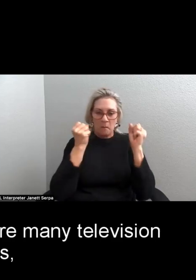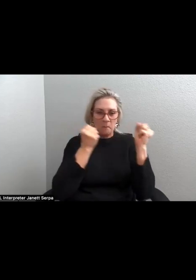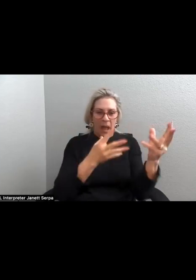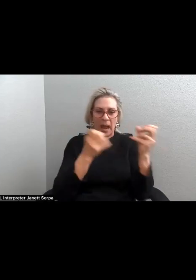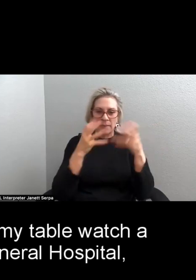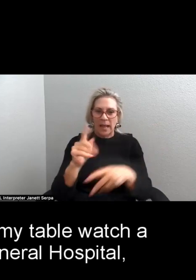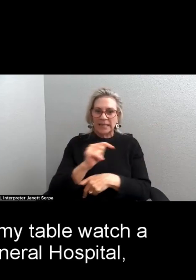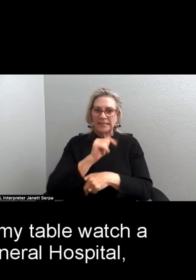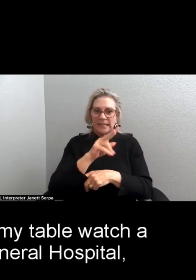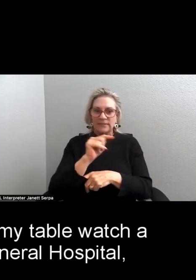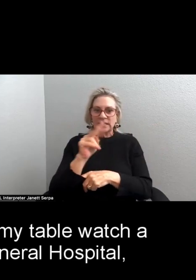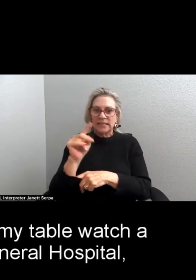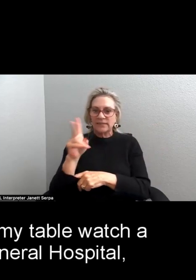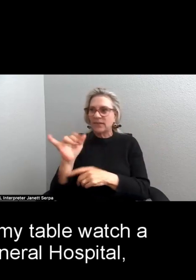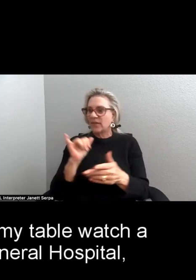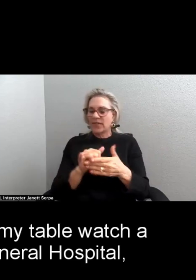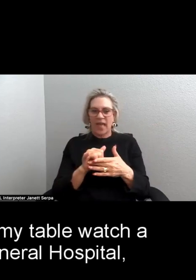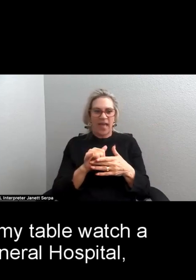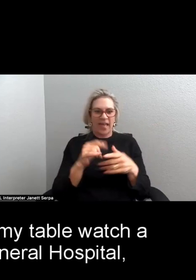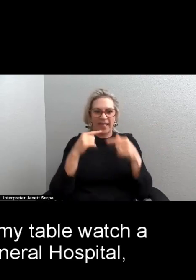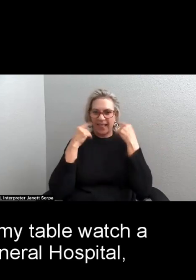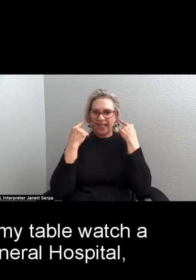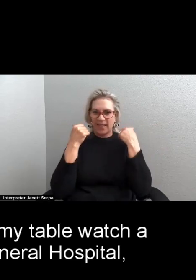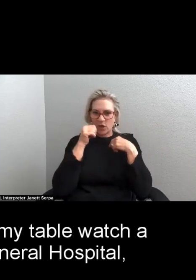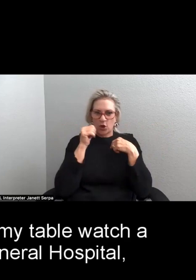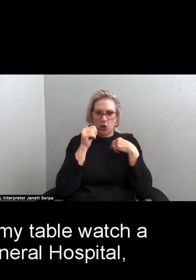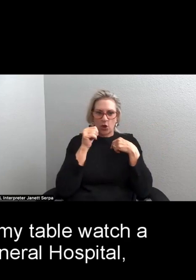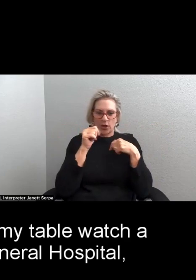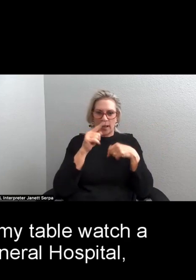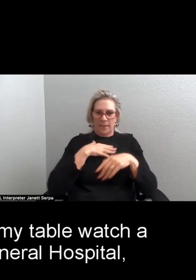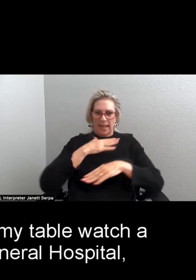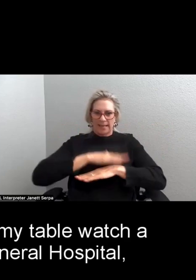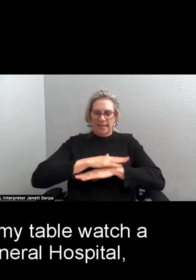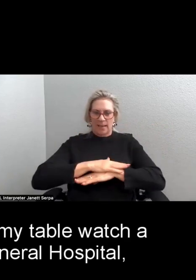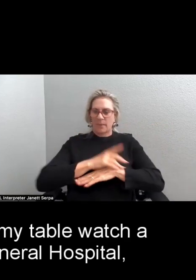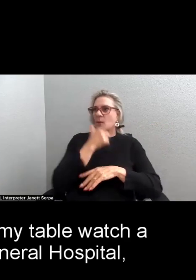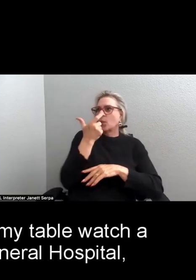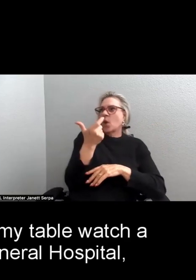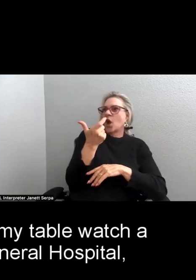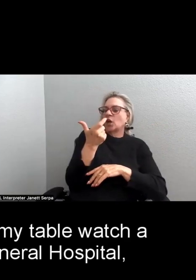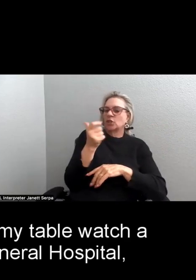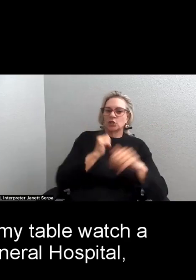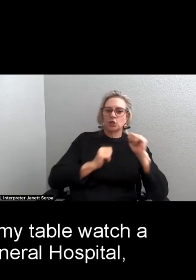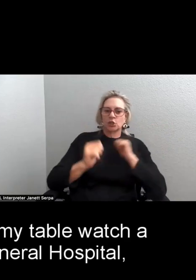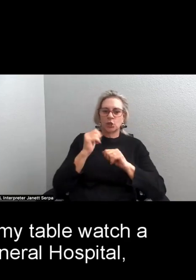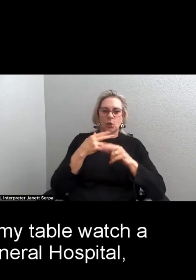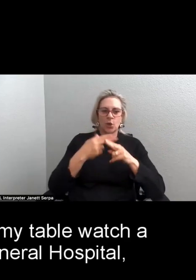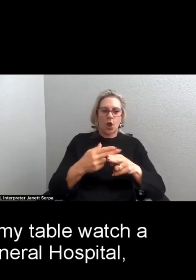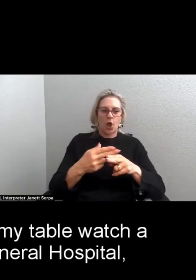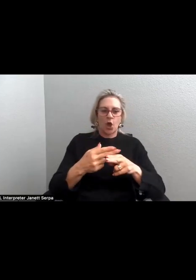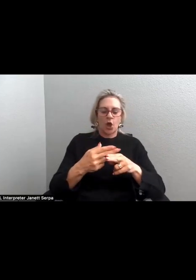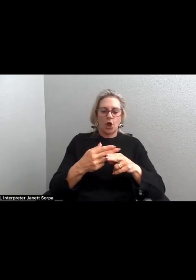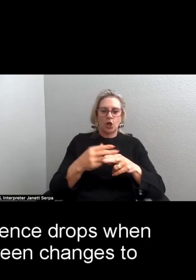sets, that giggly girls at my table watch a show called General Hospital, that a